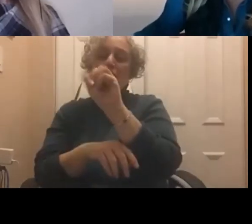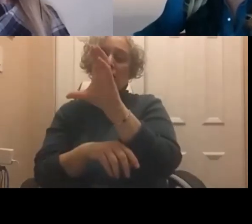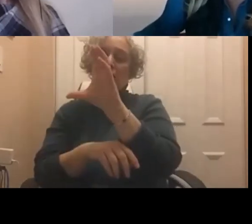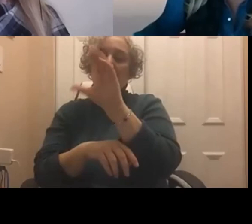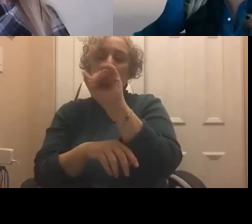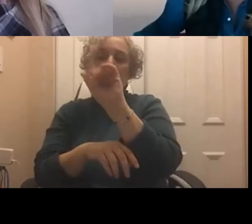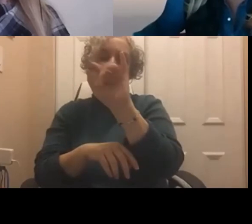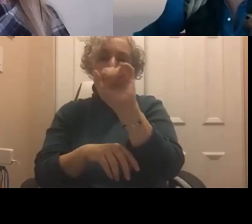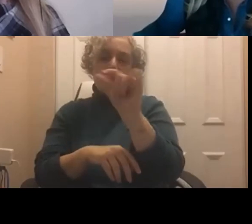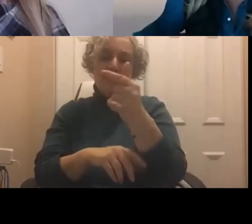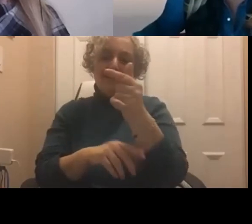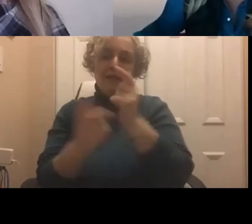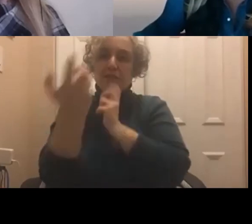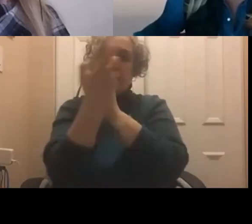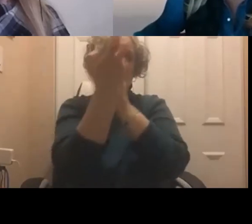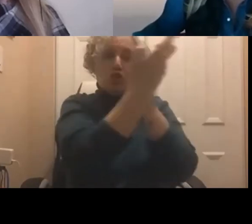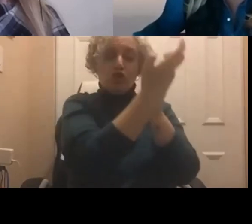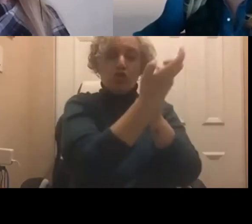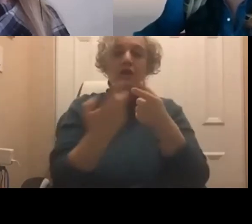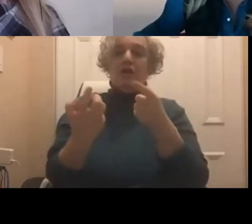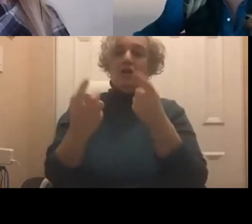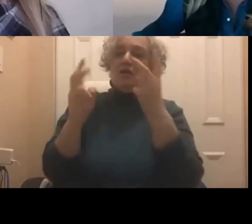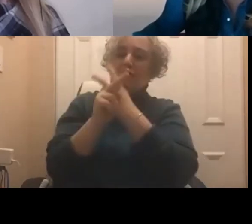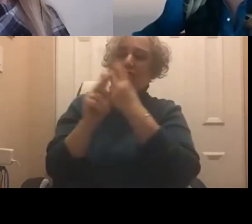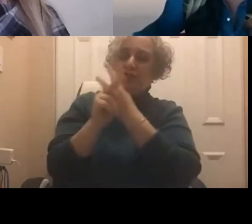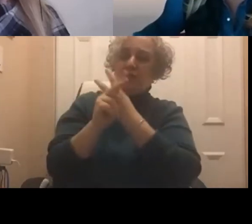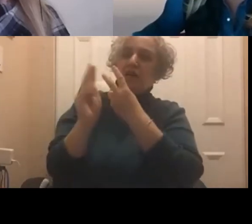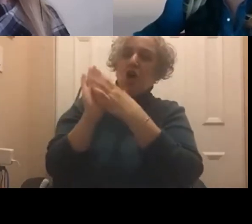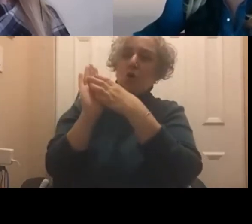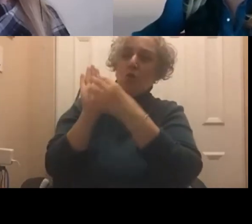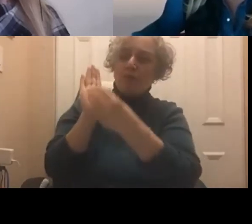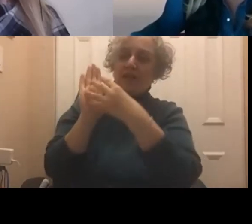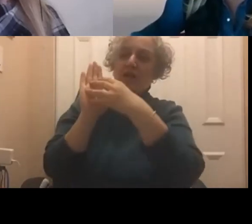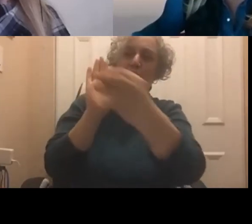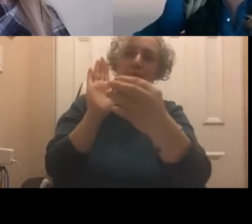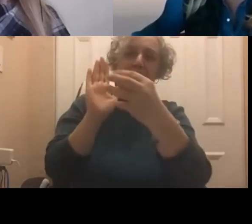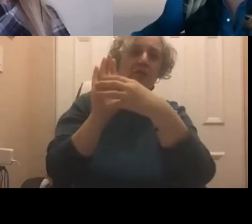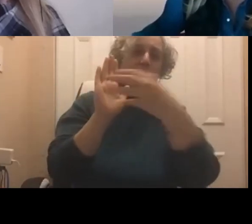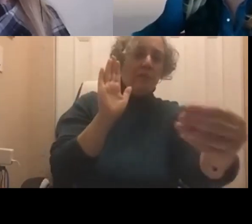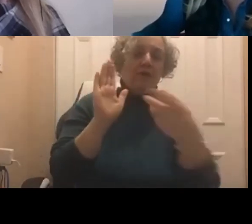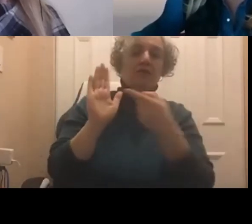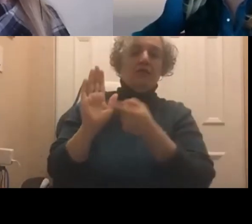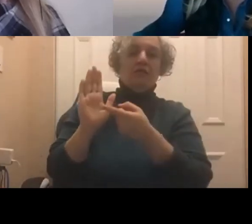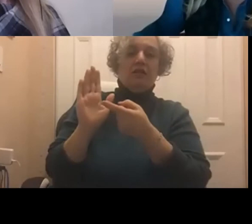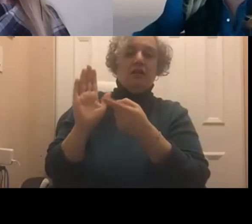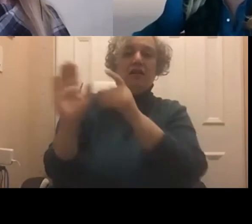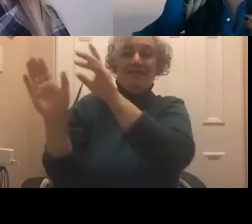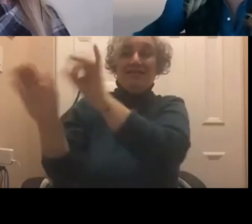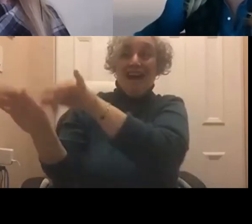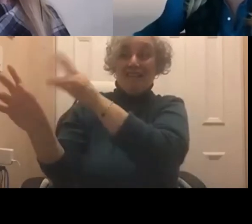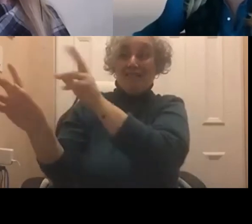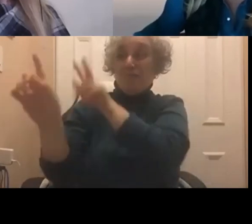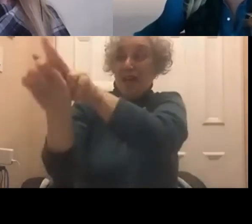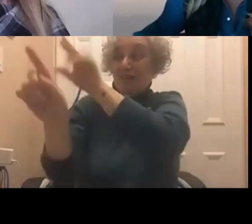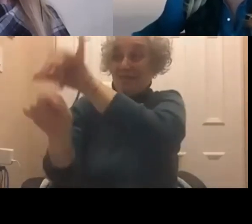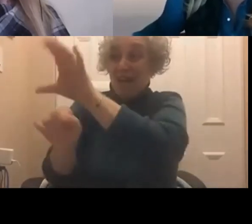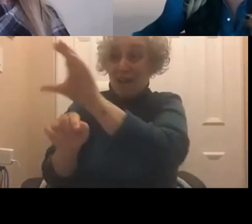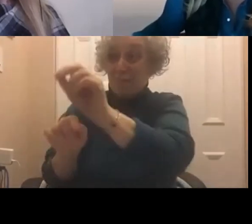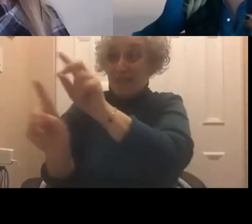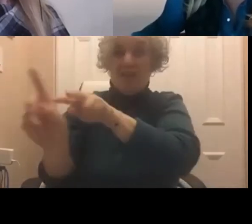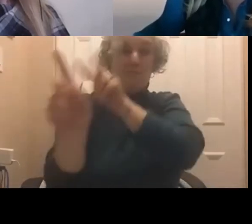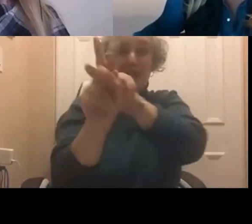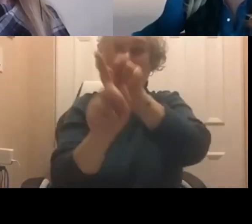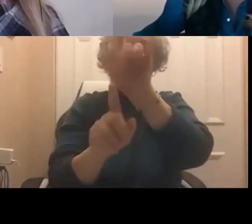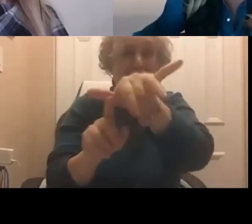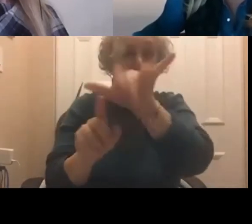at the moment as formulaic replication of the same thing, from one company to another, from one employee to another.